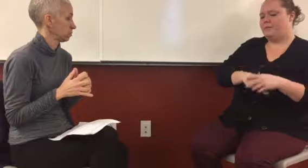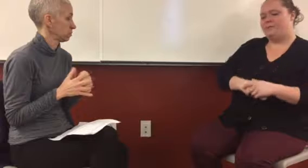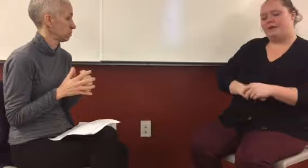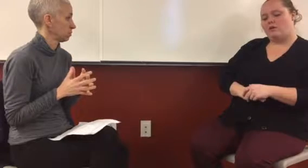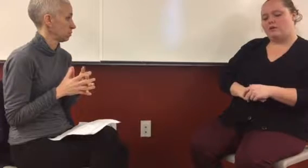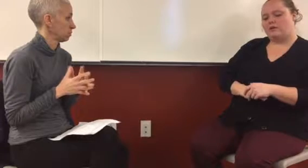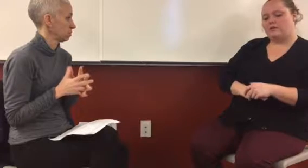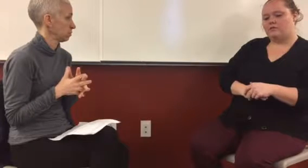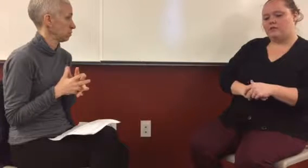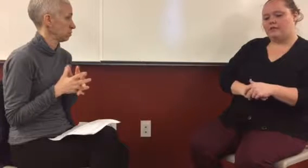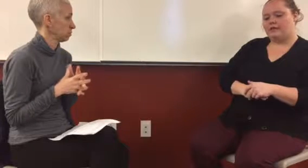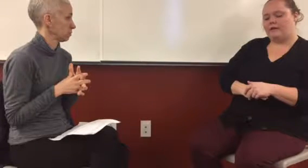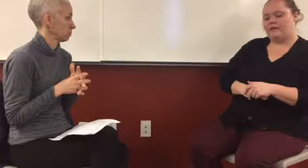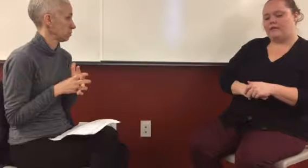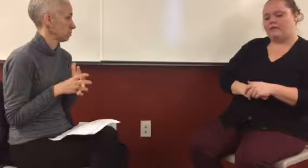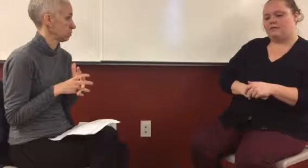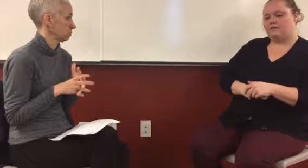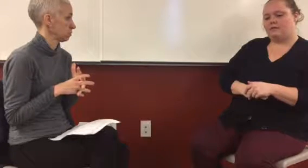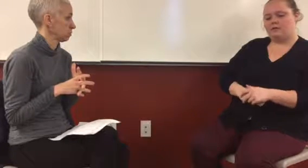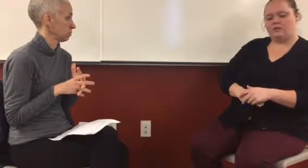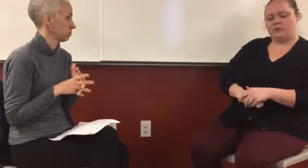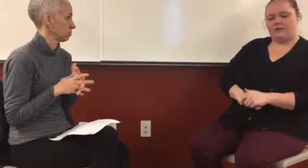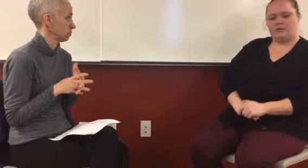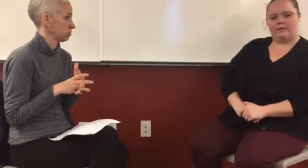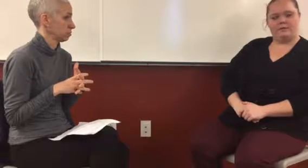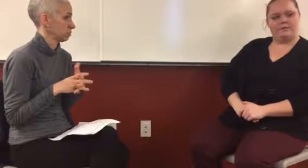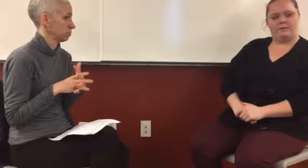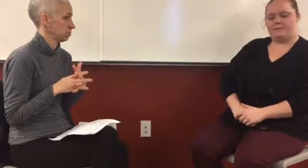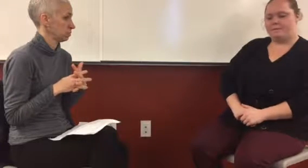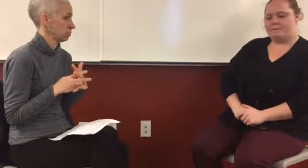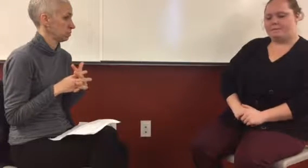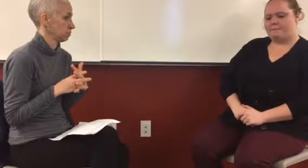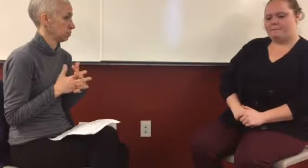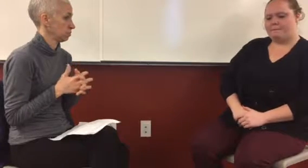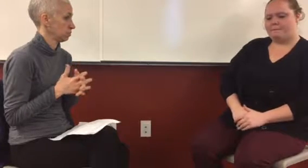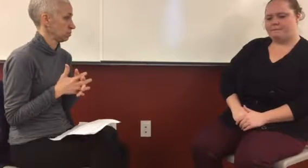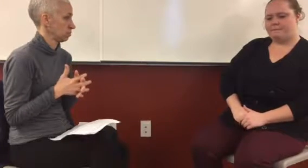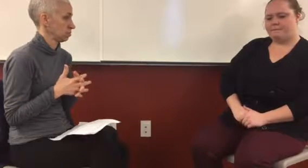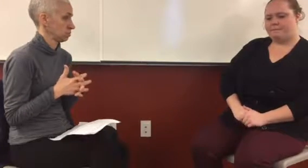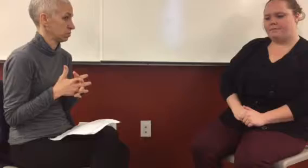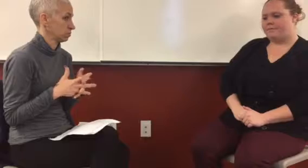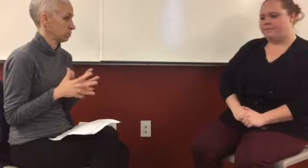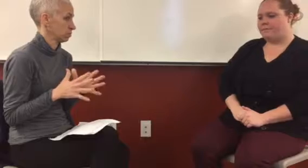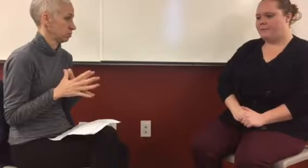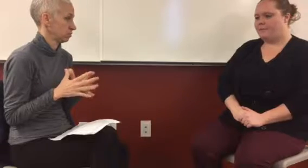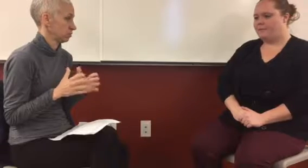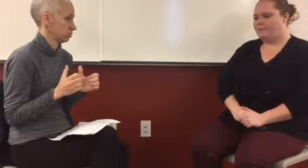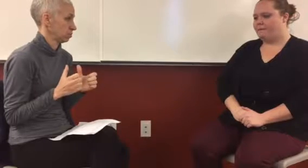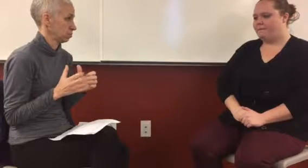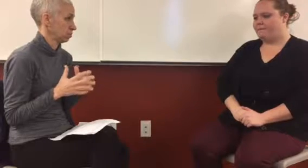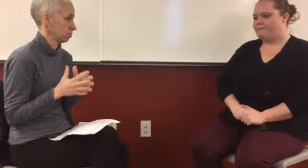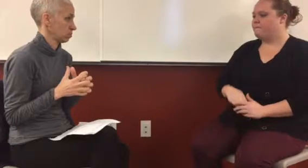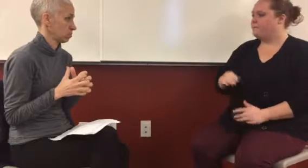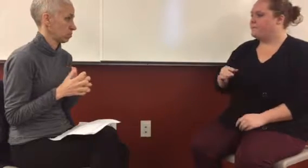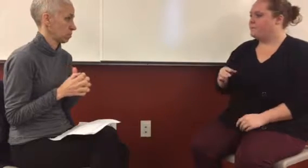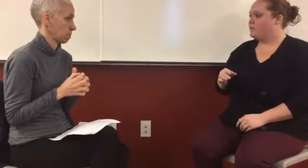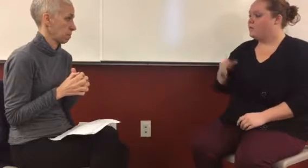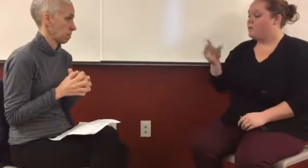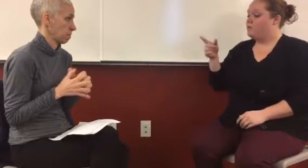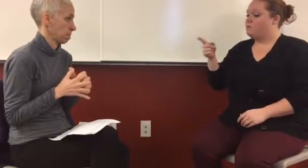By coping skills, do you mean like, can you explain that a little bit? Um, ways to regulate or, uh, manage